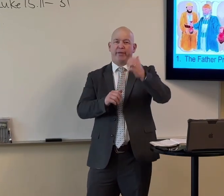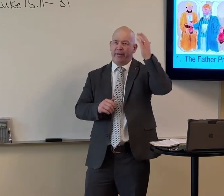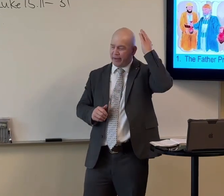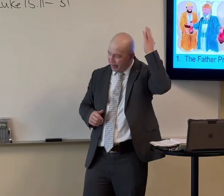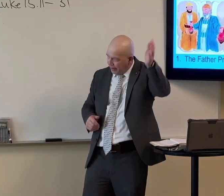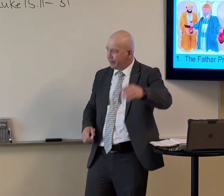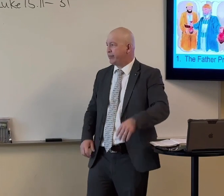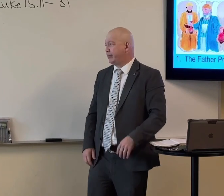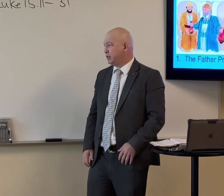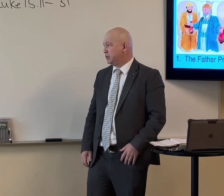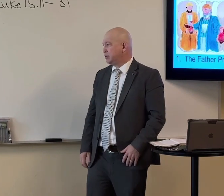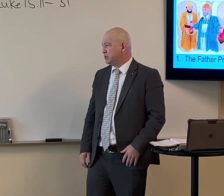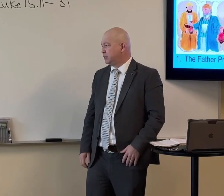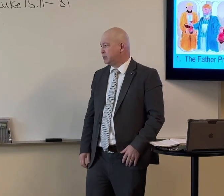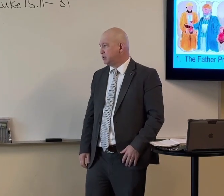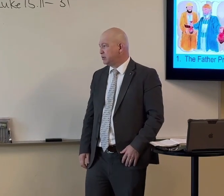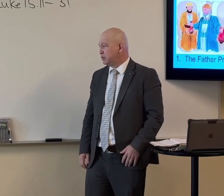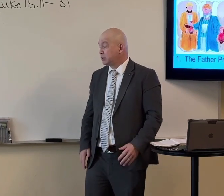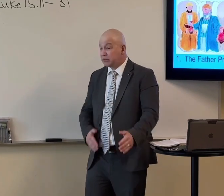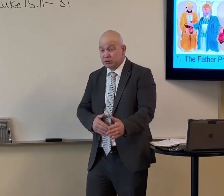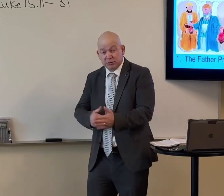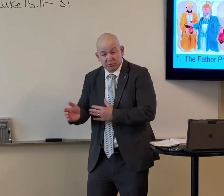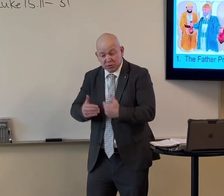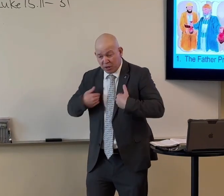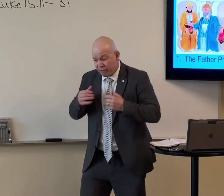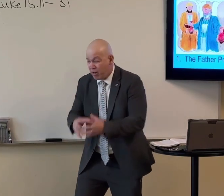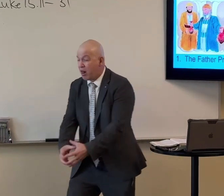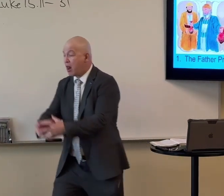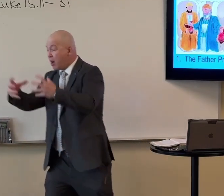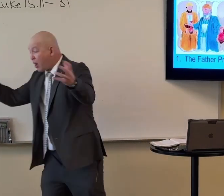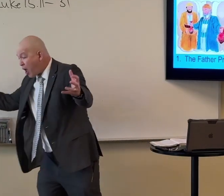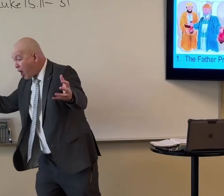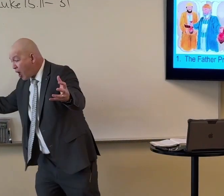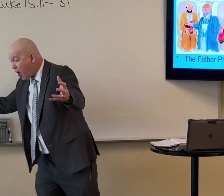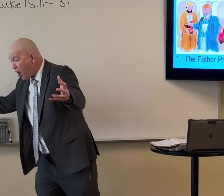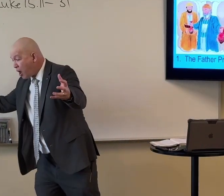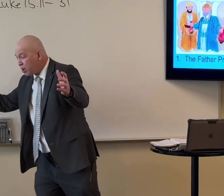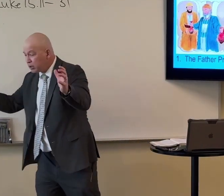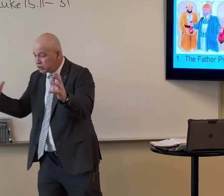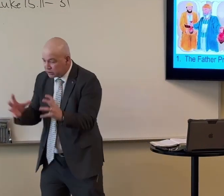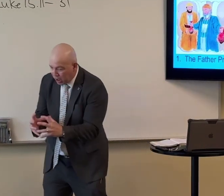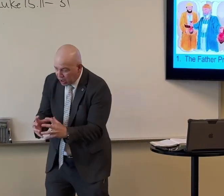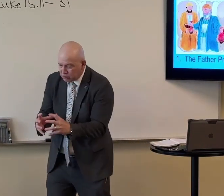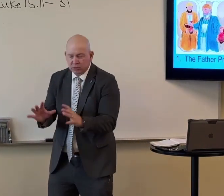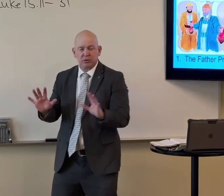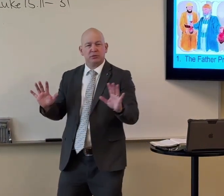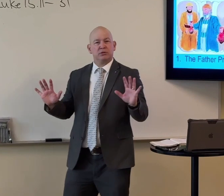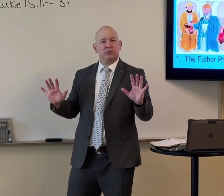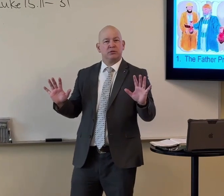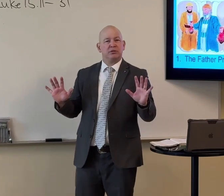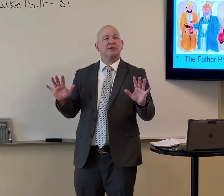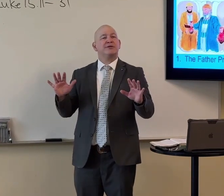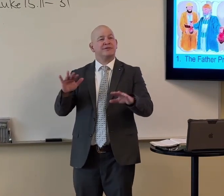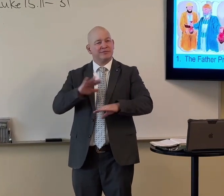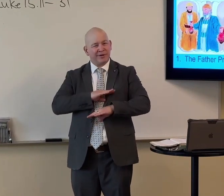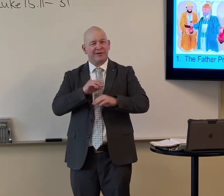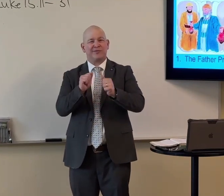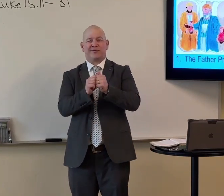that we need to be content with him. It doesn't matter, you know, if we have a lot of stuff or a little